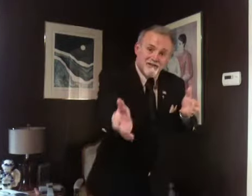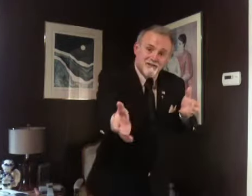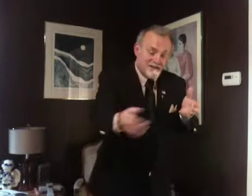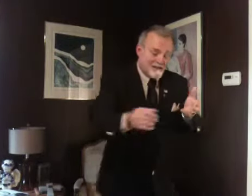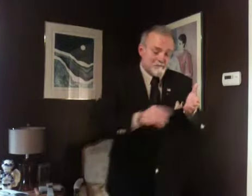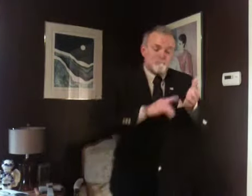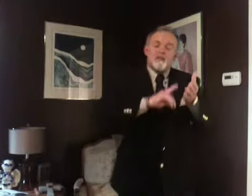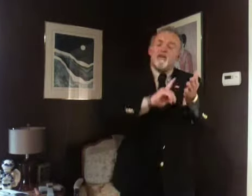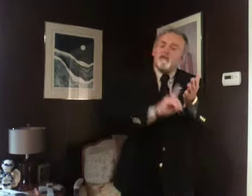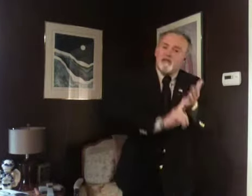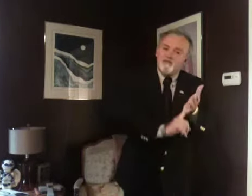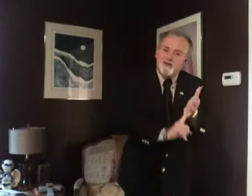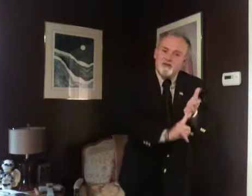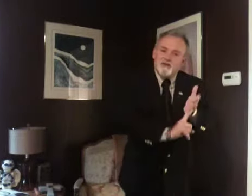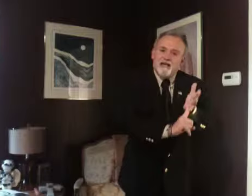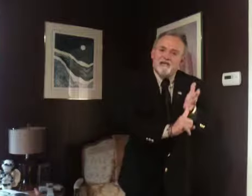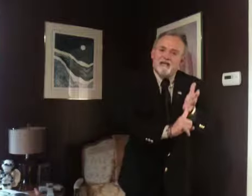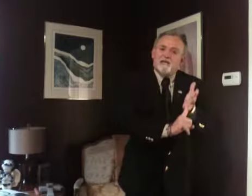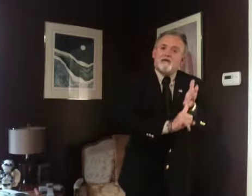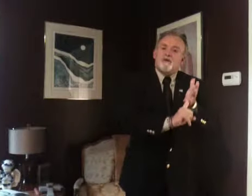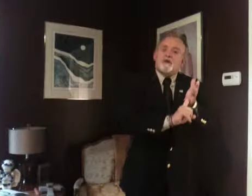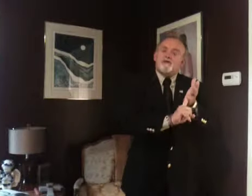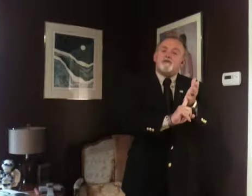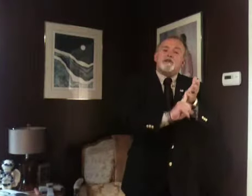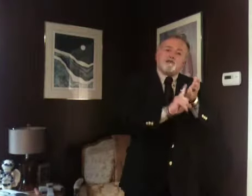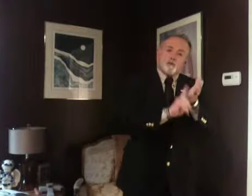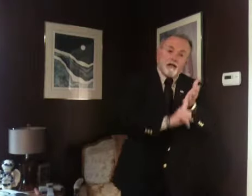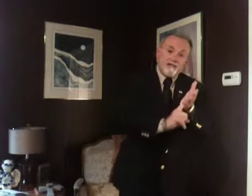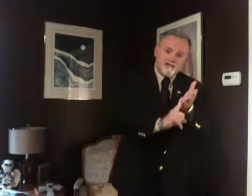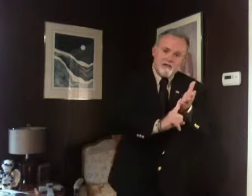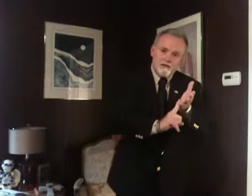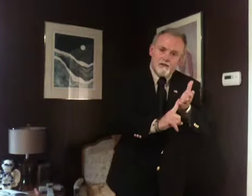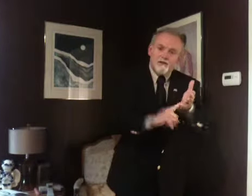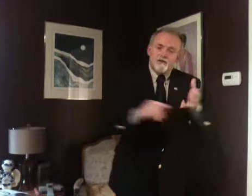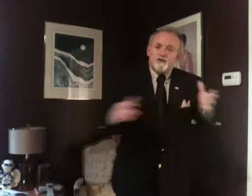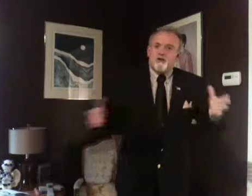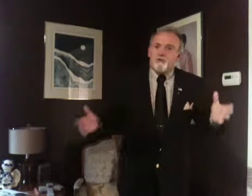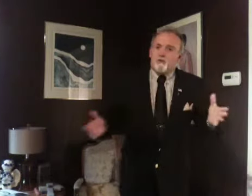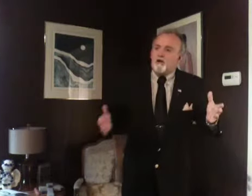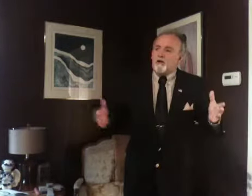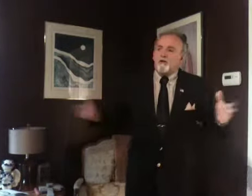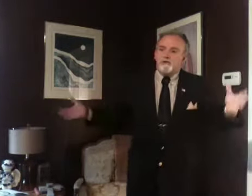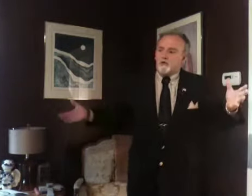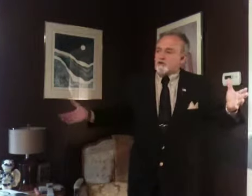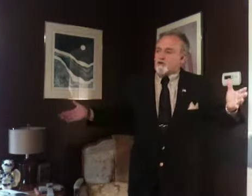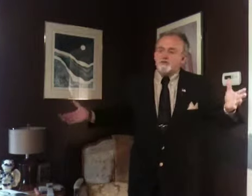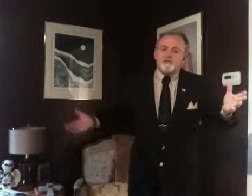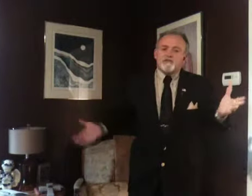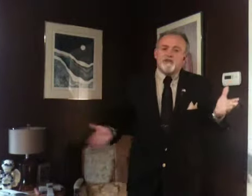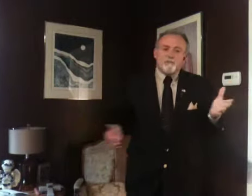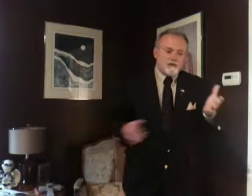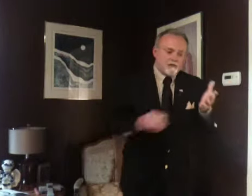something to eat. Now, you know you're going to have to also get dressed, because you're going to be wearing your clothes that you slept in.